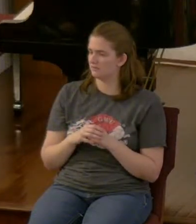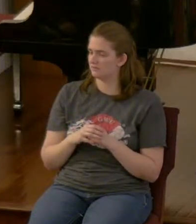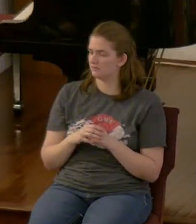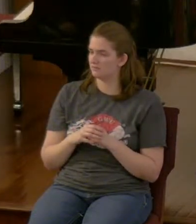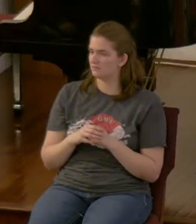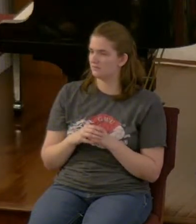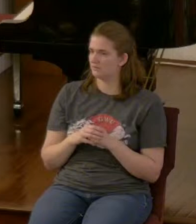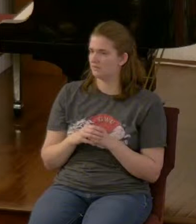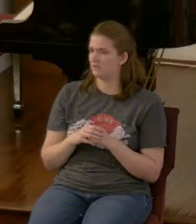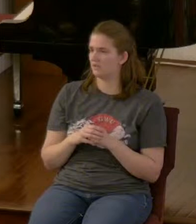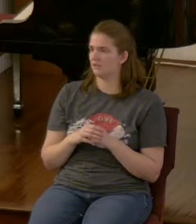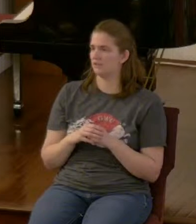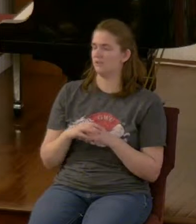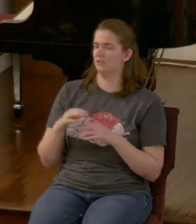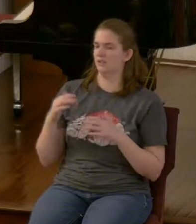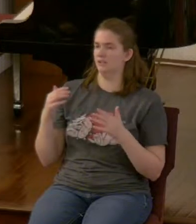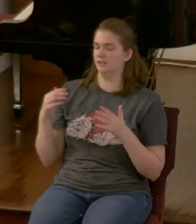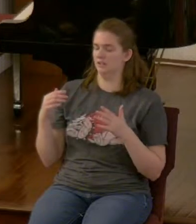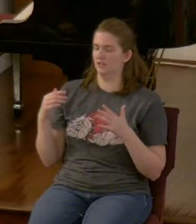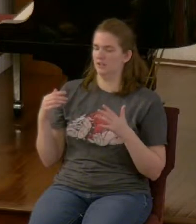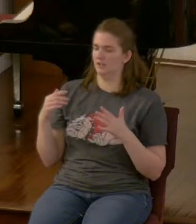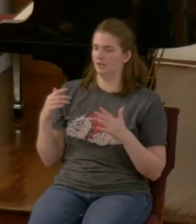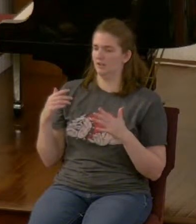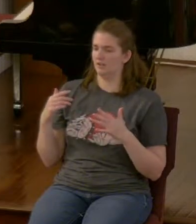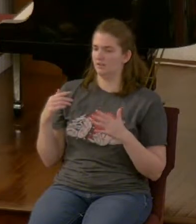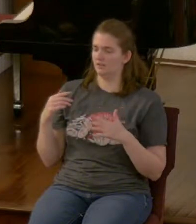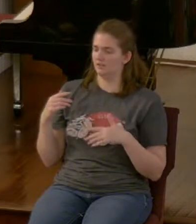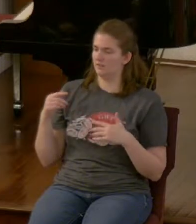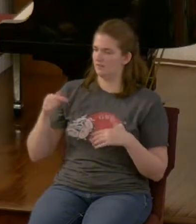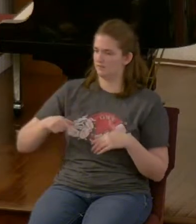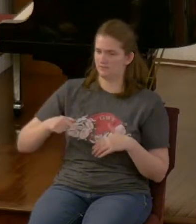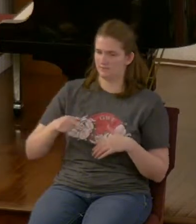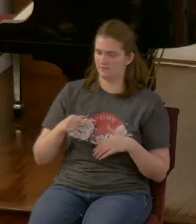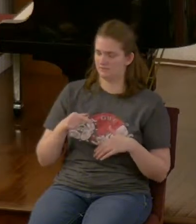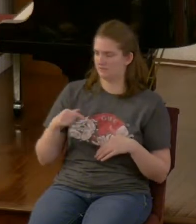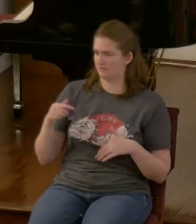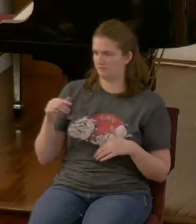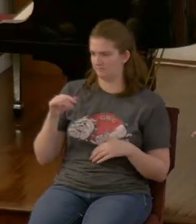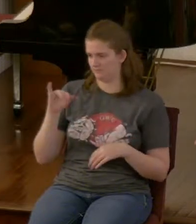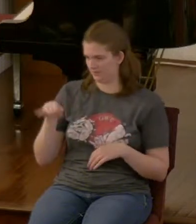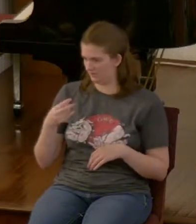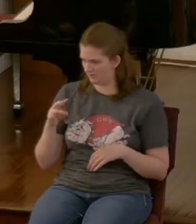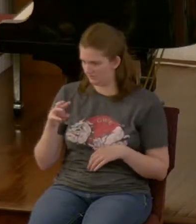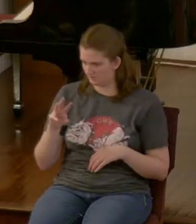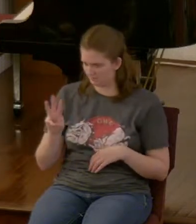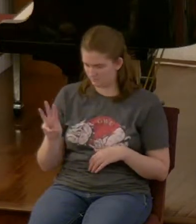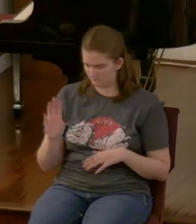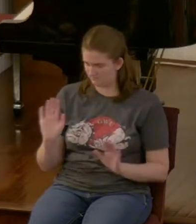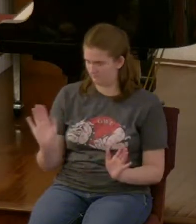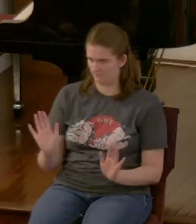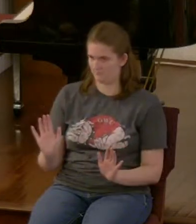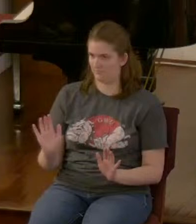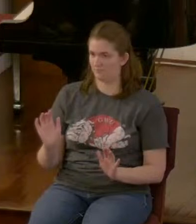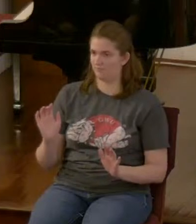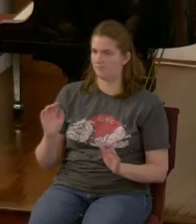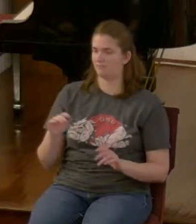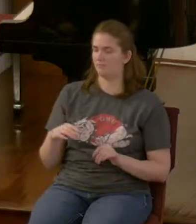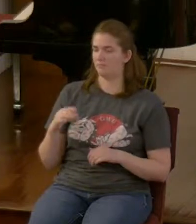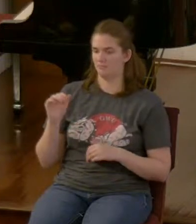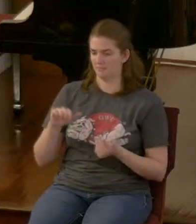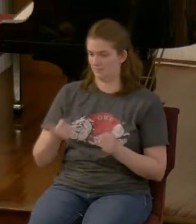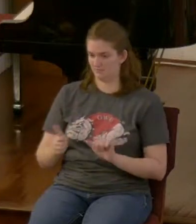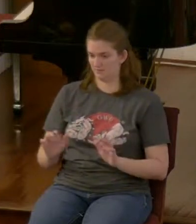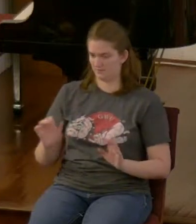that is strictly like i said this is not jehovah's witness this is not baptist this is this is